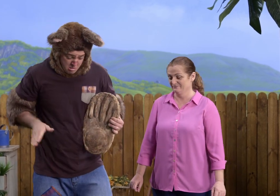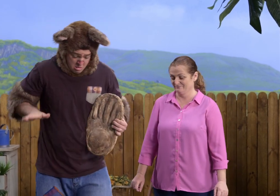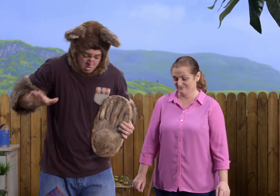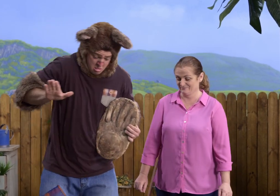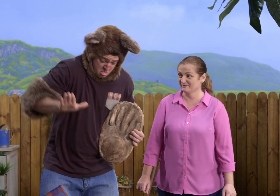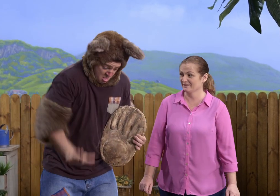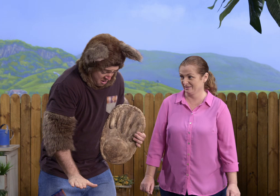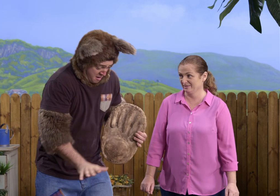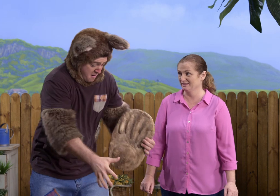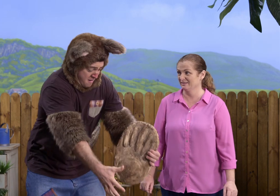get the ball back.